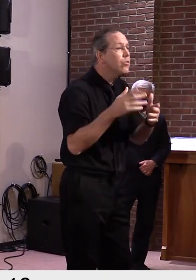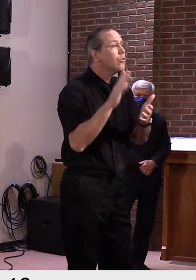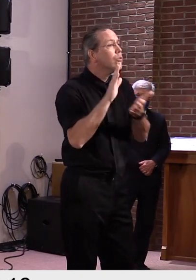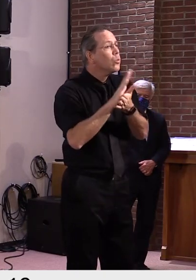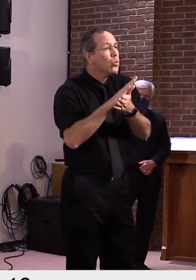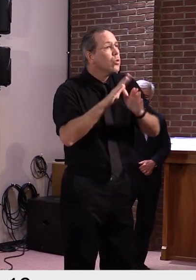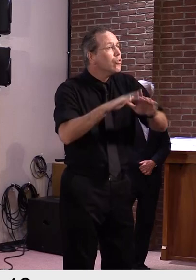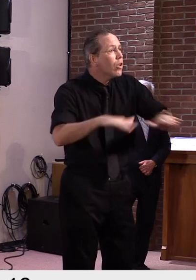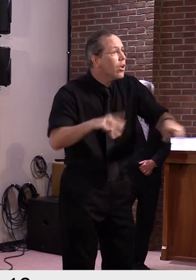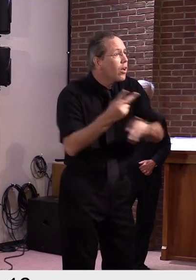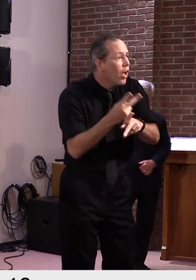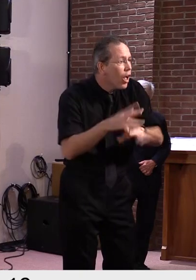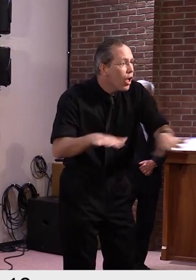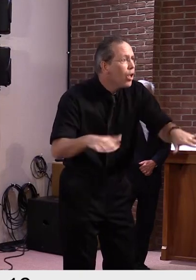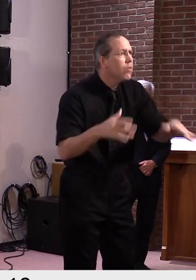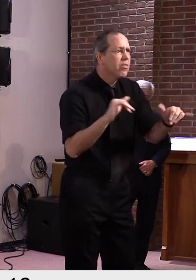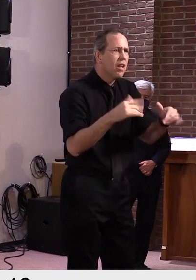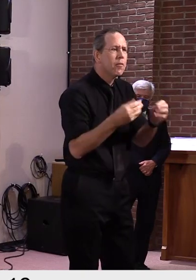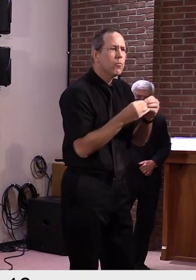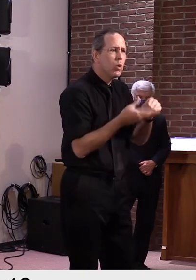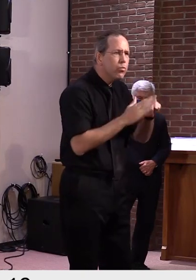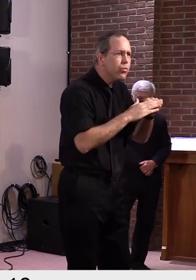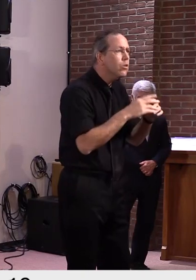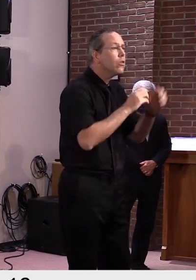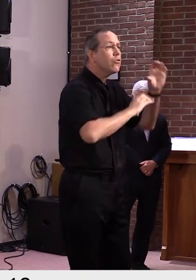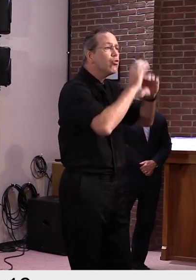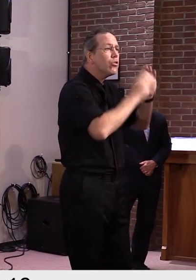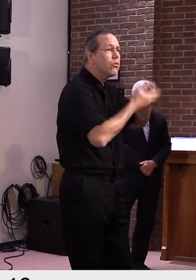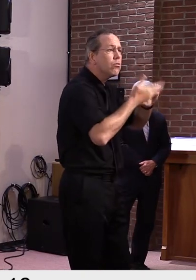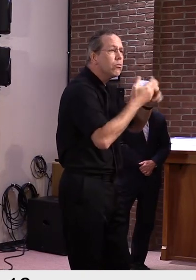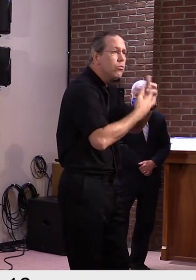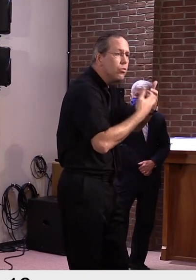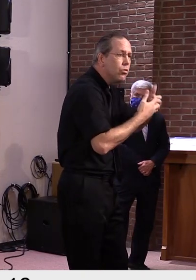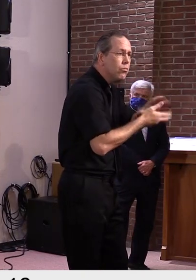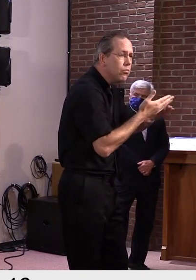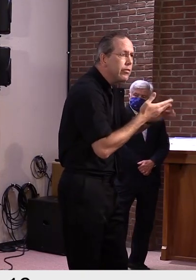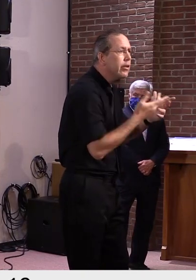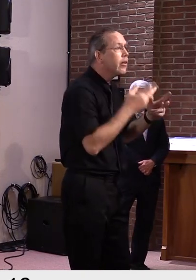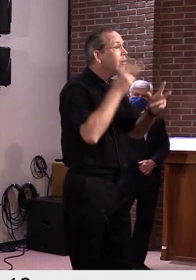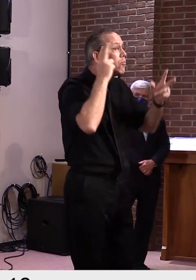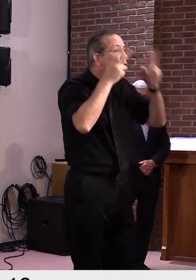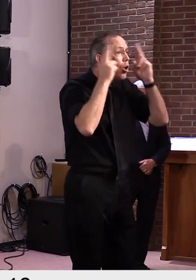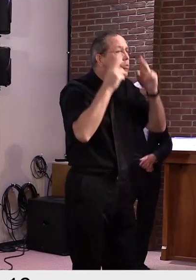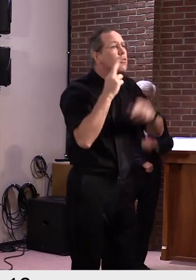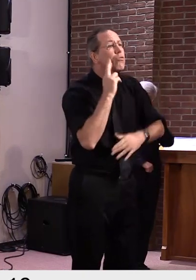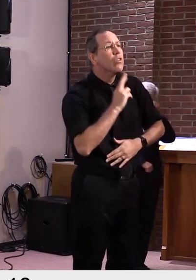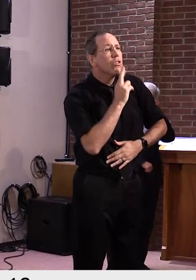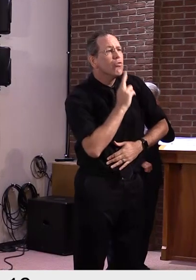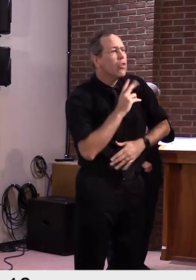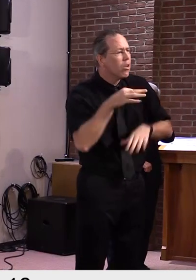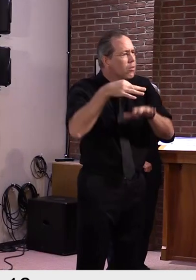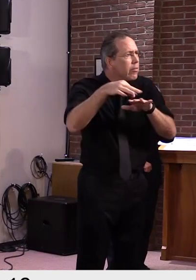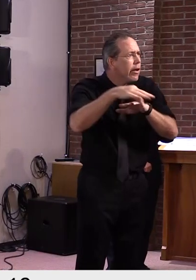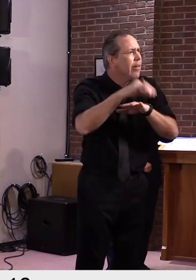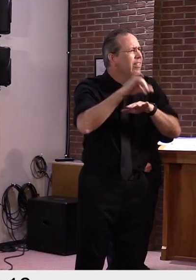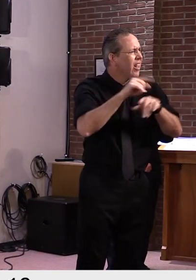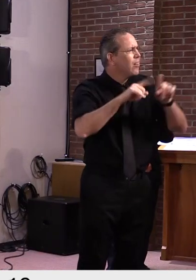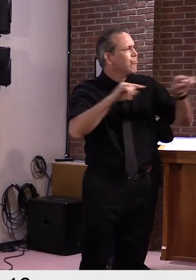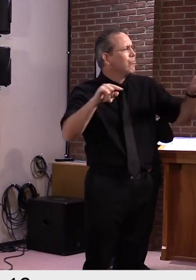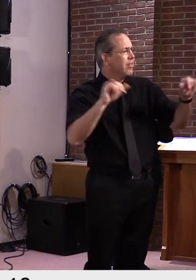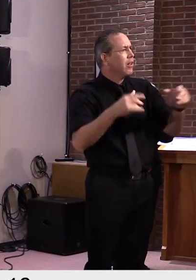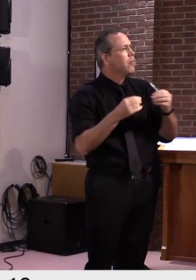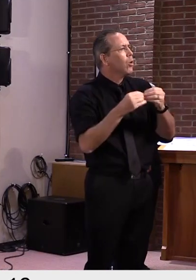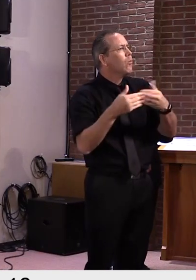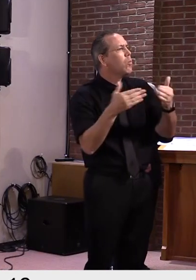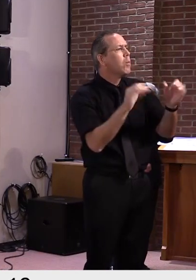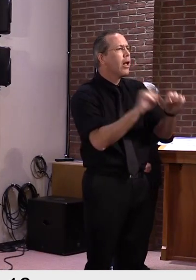child care, construction and those in salons, restaurants, hotels and more joining essential workers who never left